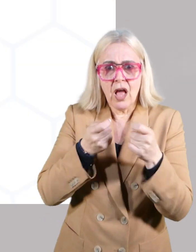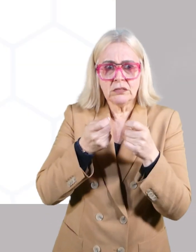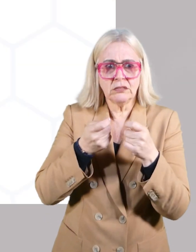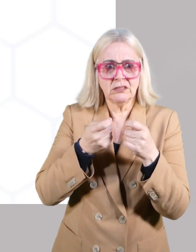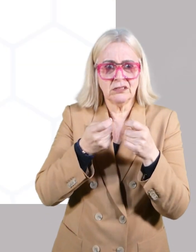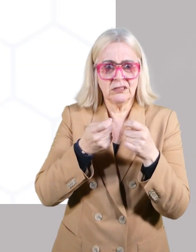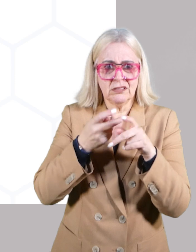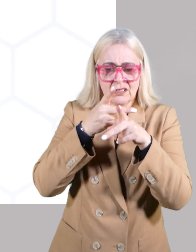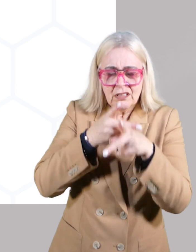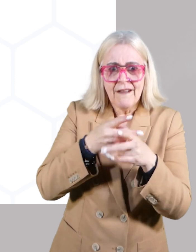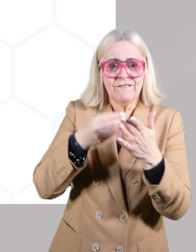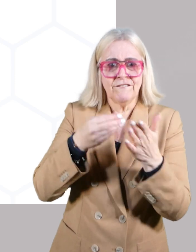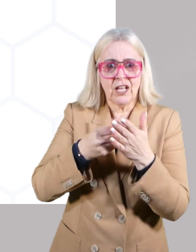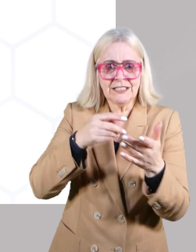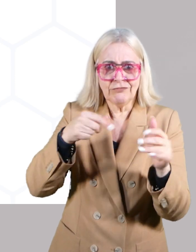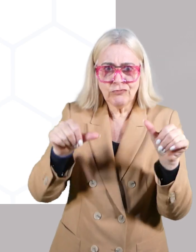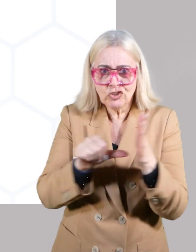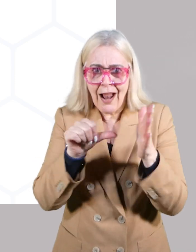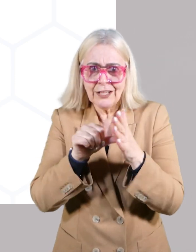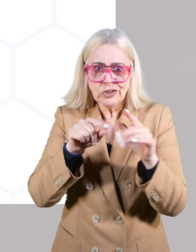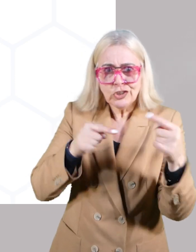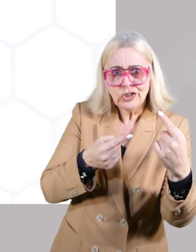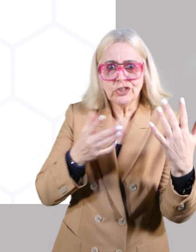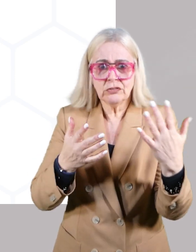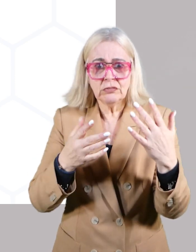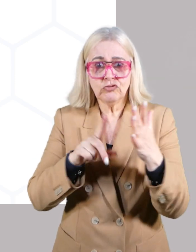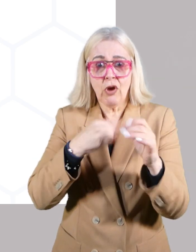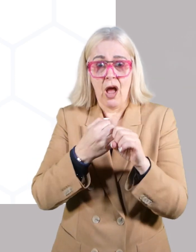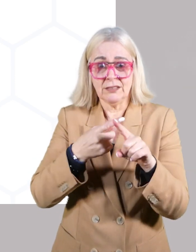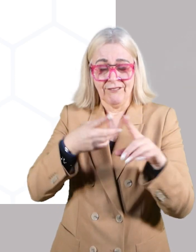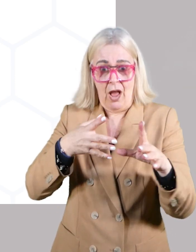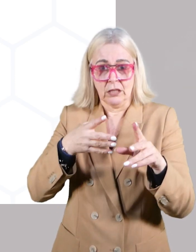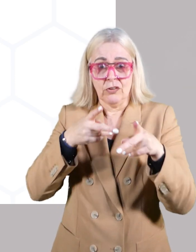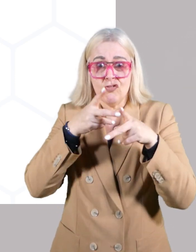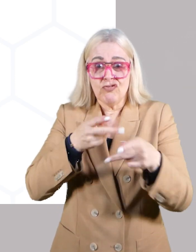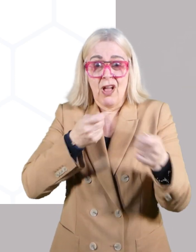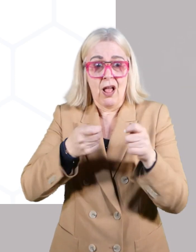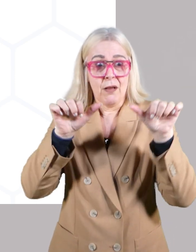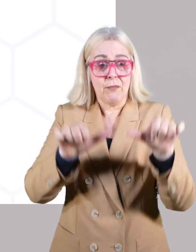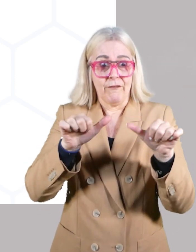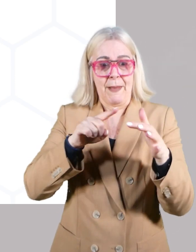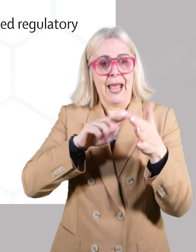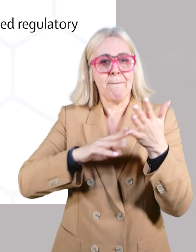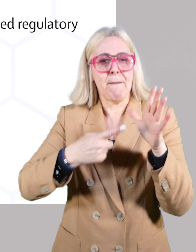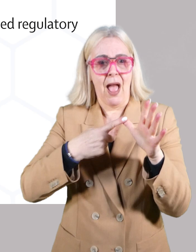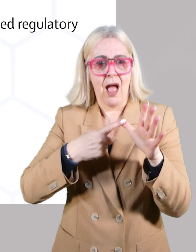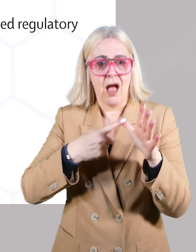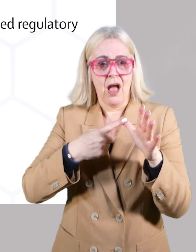These issues pose regulatory and reimbursement challenges. If drugs are given accelerated regulatory approval by the EMA,